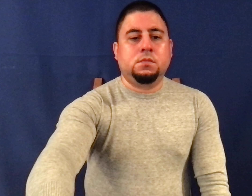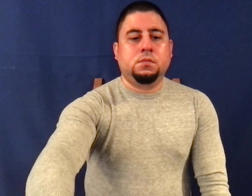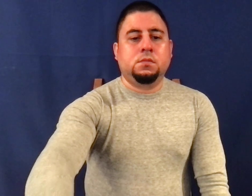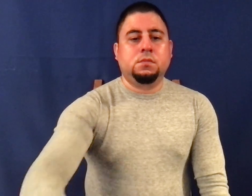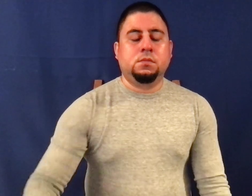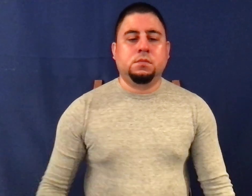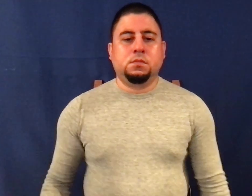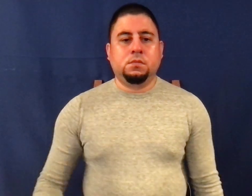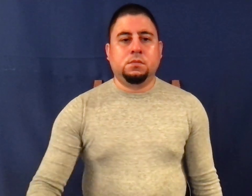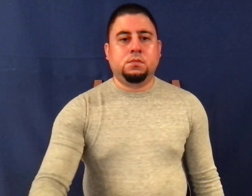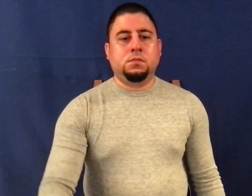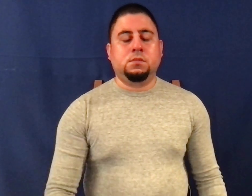Life.